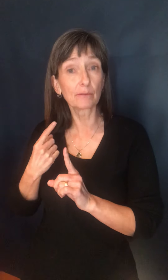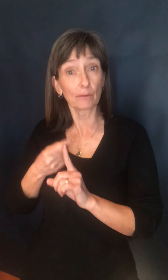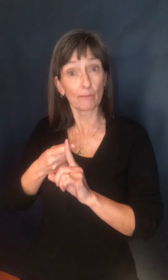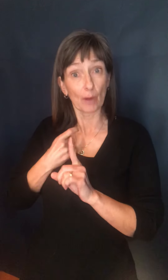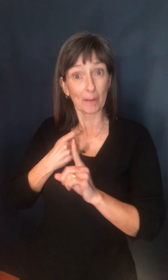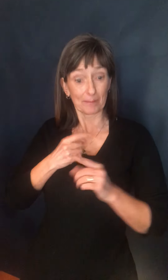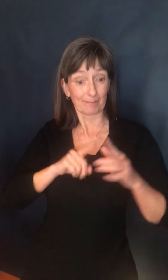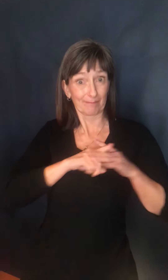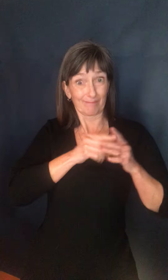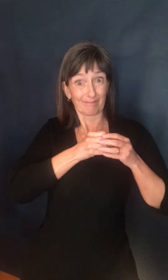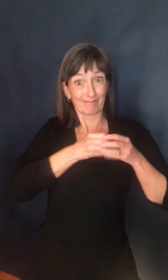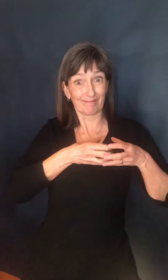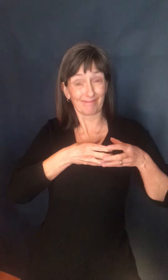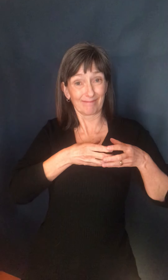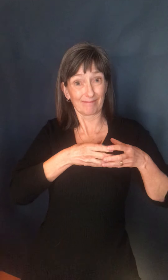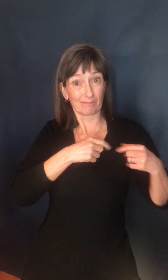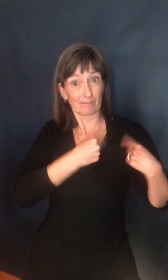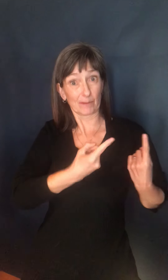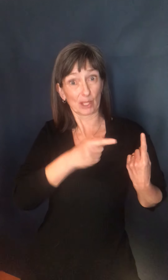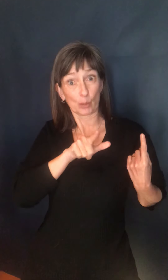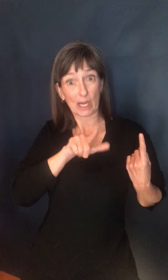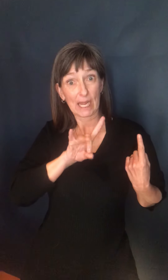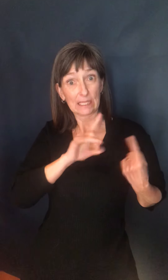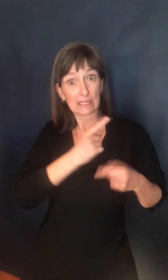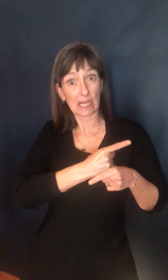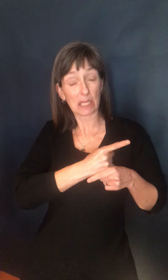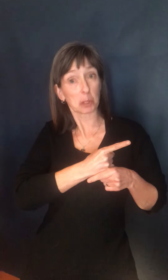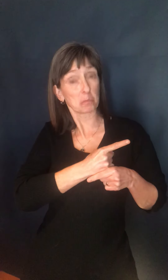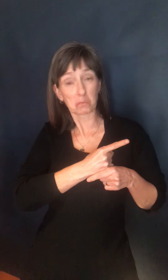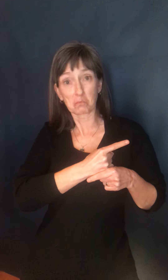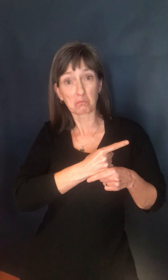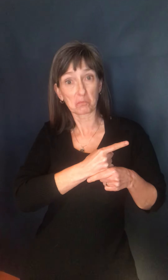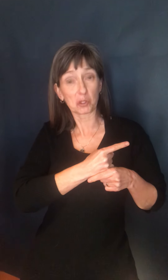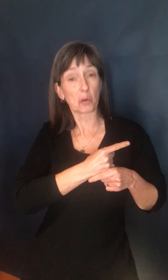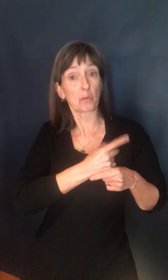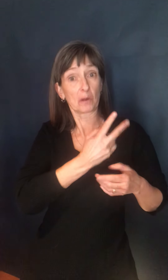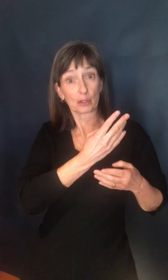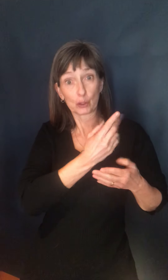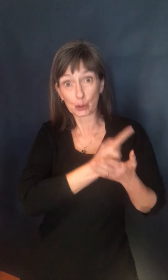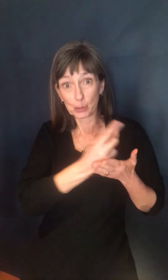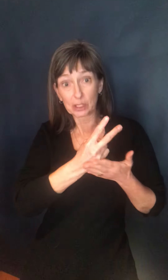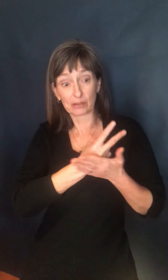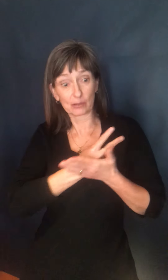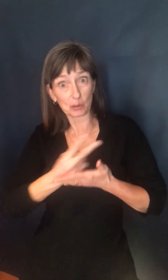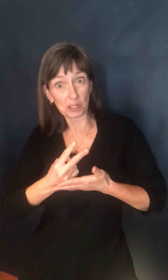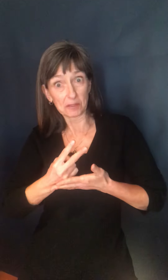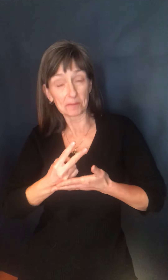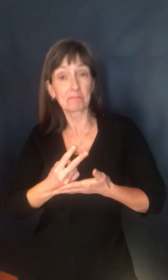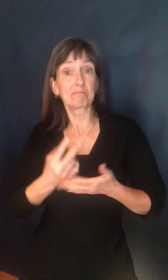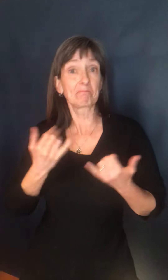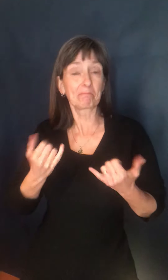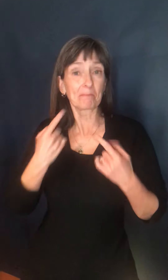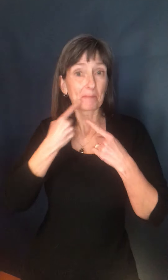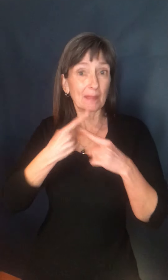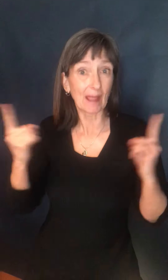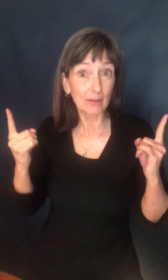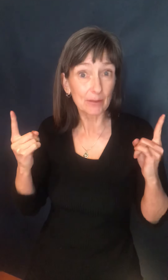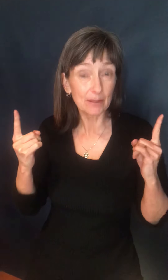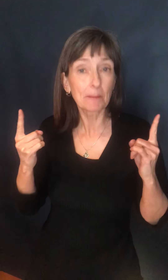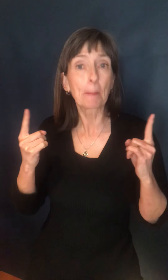in at least 28 days, which is two incubation periods for the virus. I'm therefore pleased to announce that the whole province